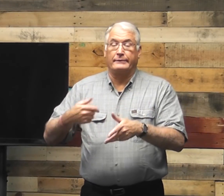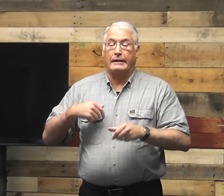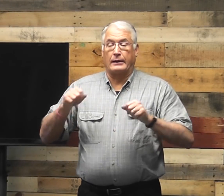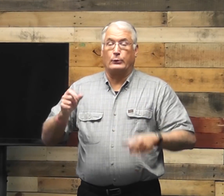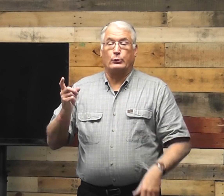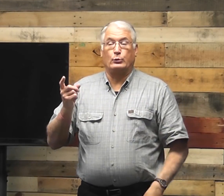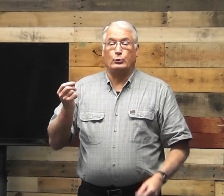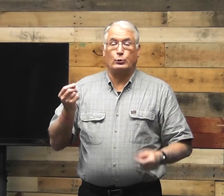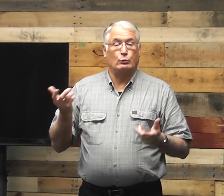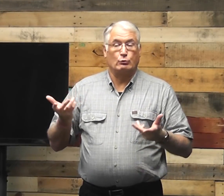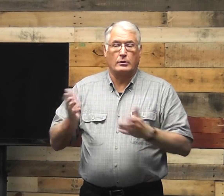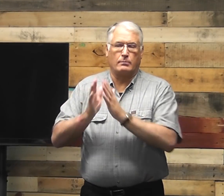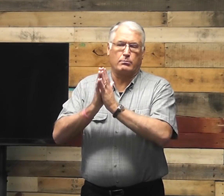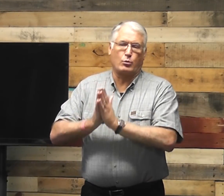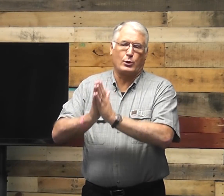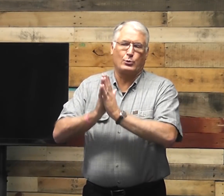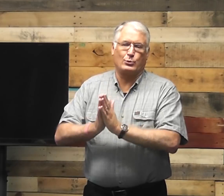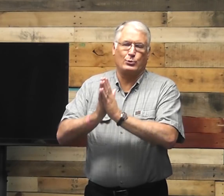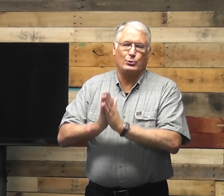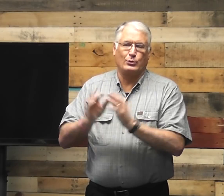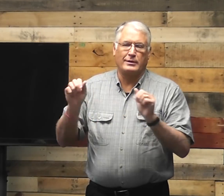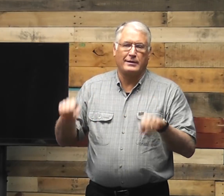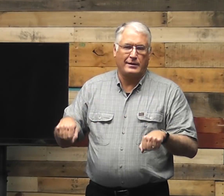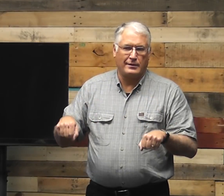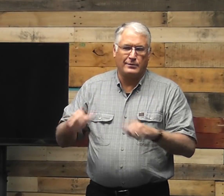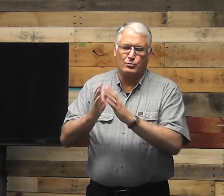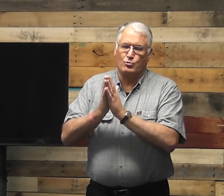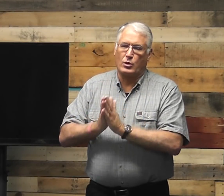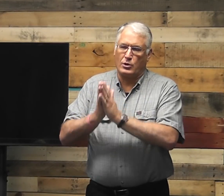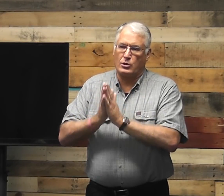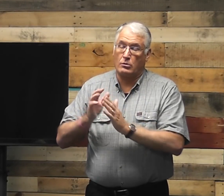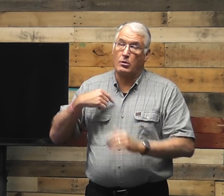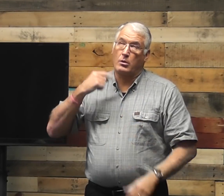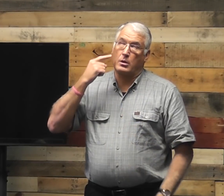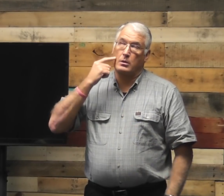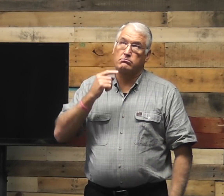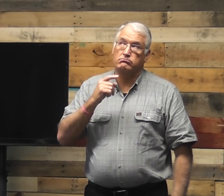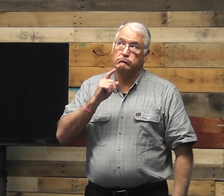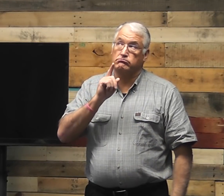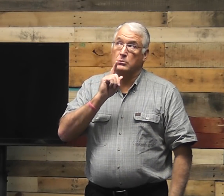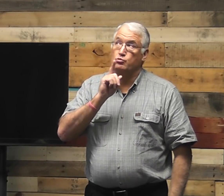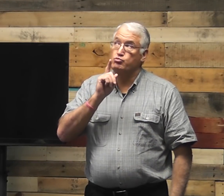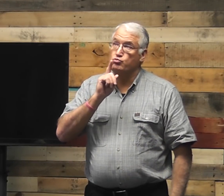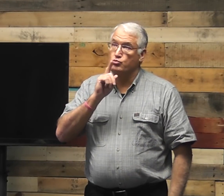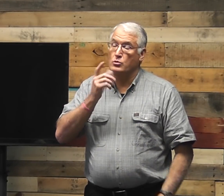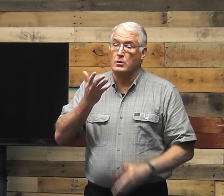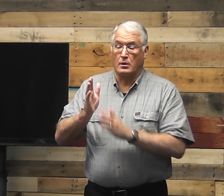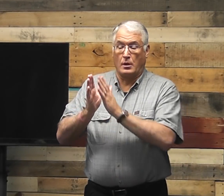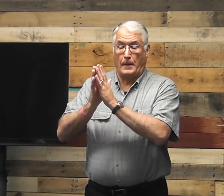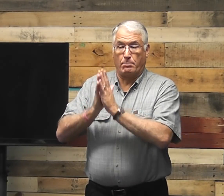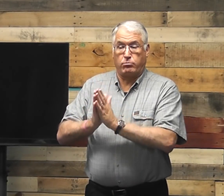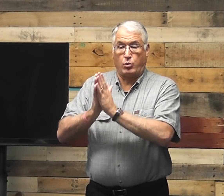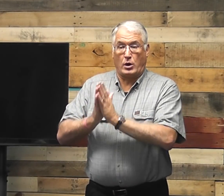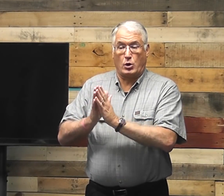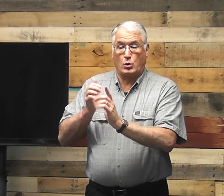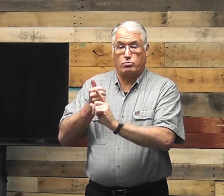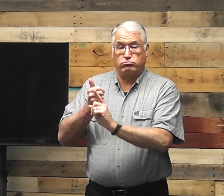So what was left for me to do? I prayed. I could pray, and I thought, really, prayer